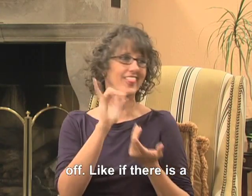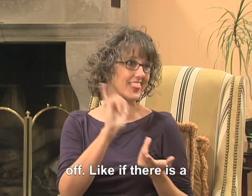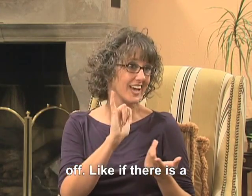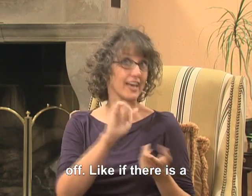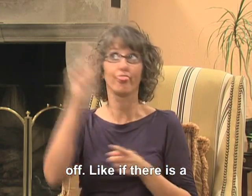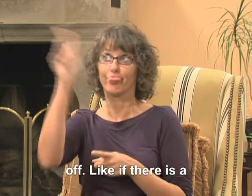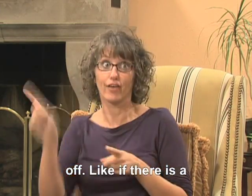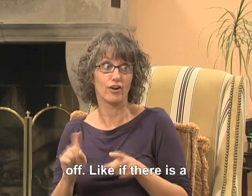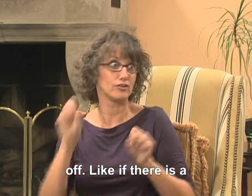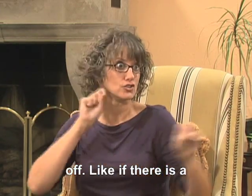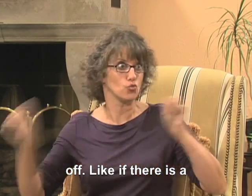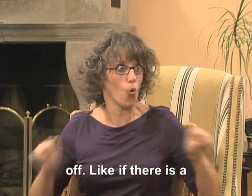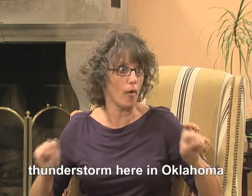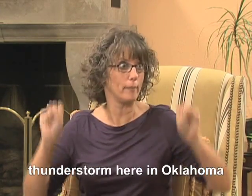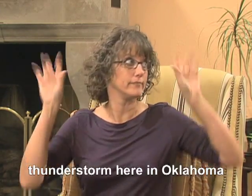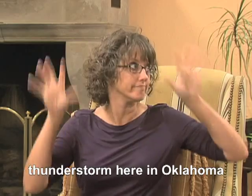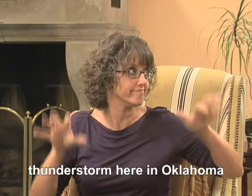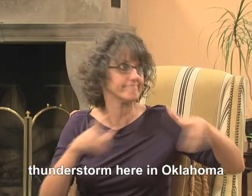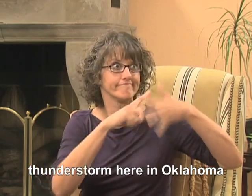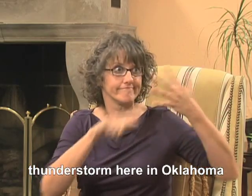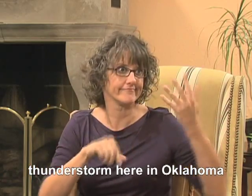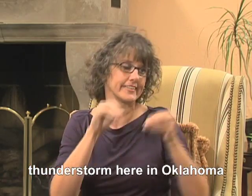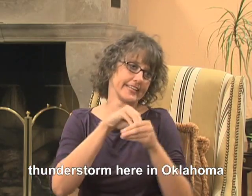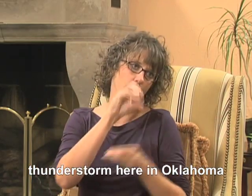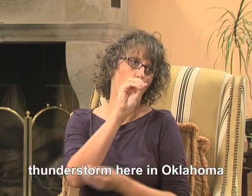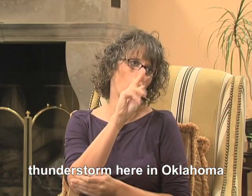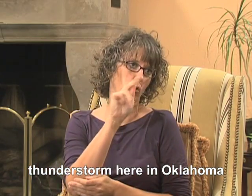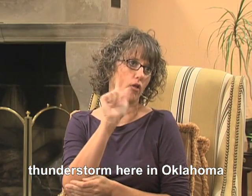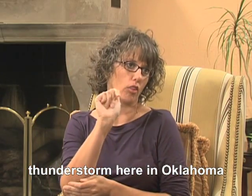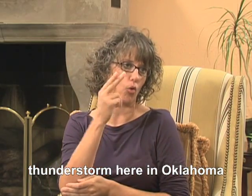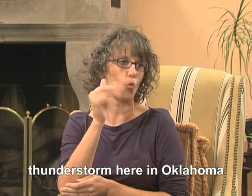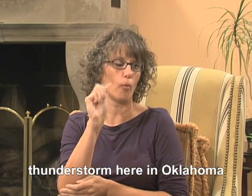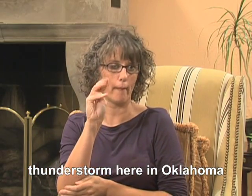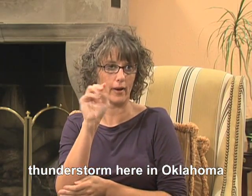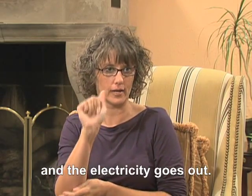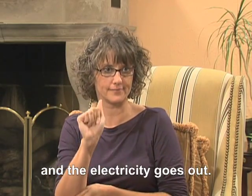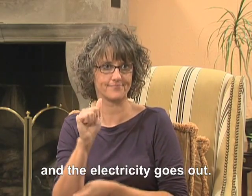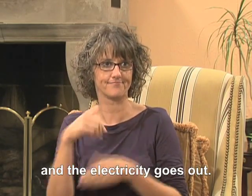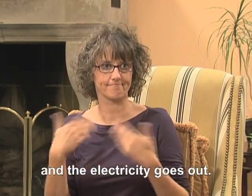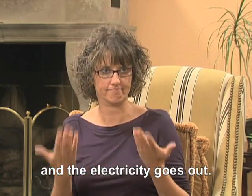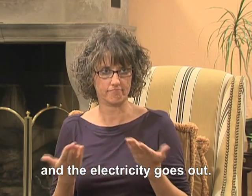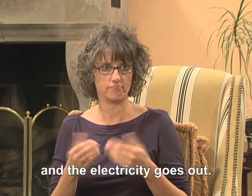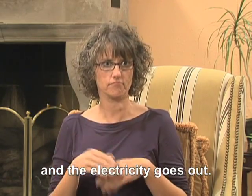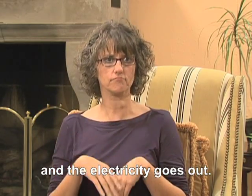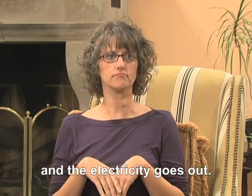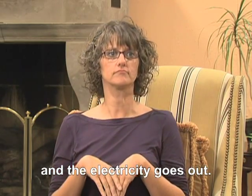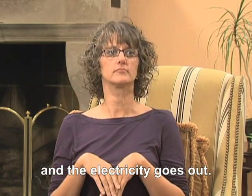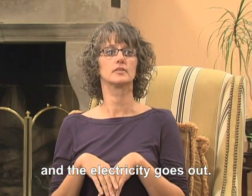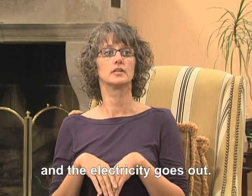Like if there is a thunderstorm here in Oklahoma and the electricity goes out.